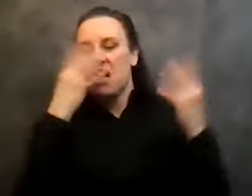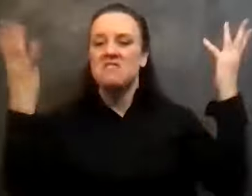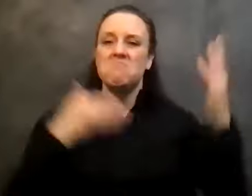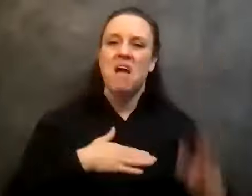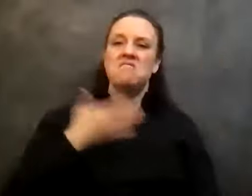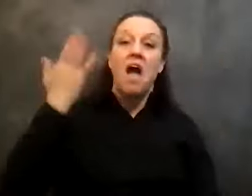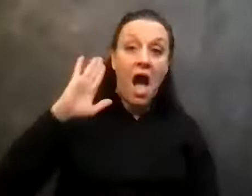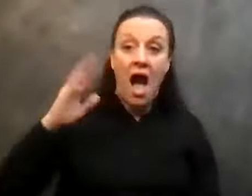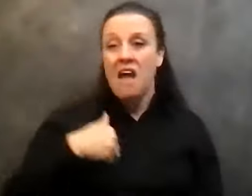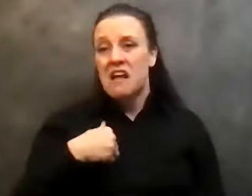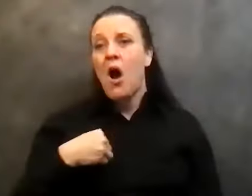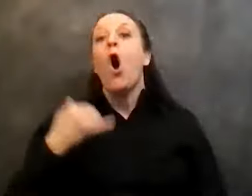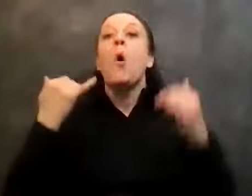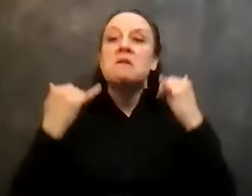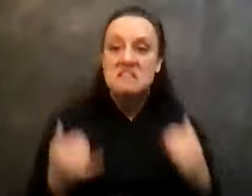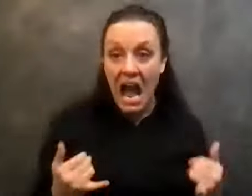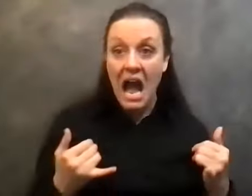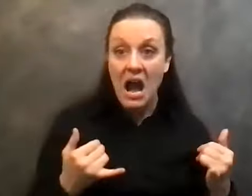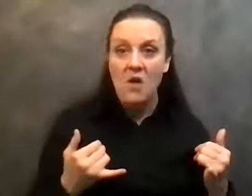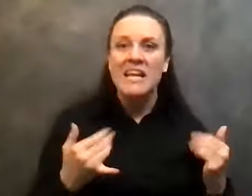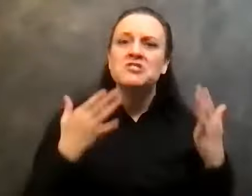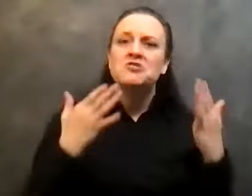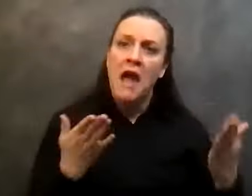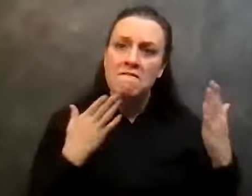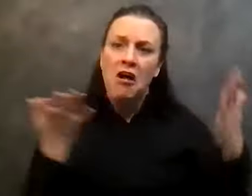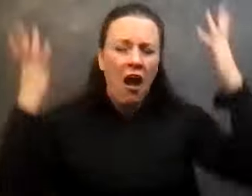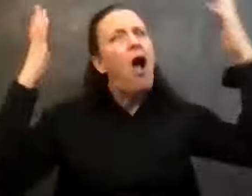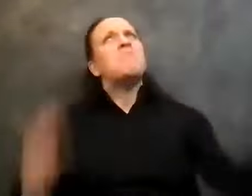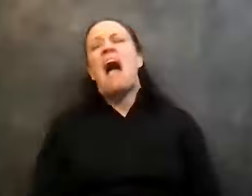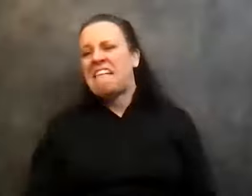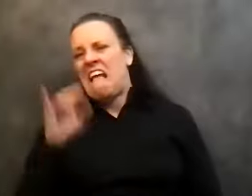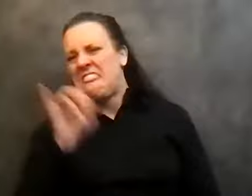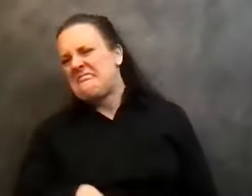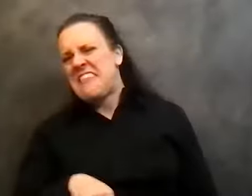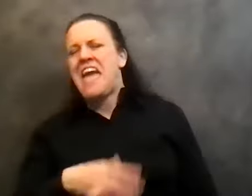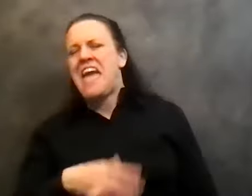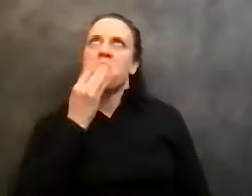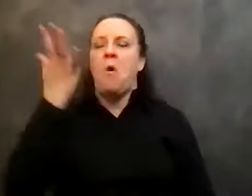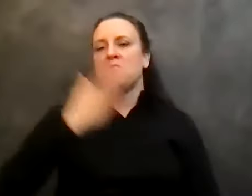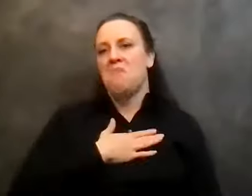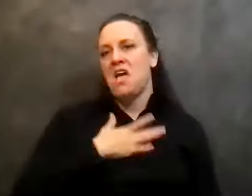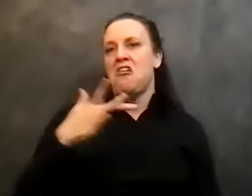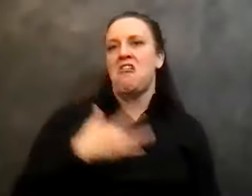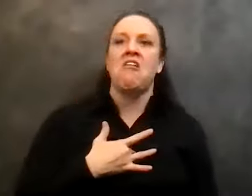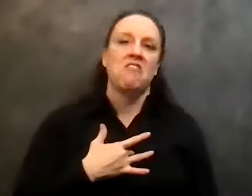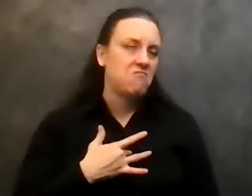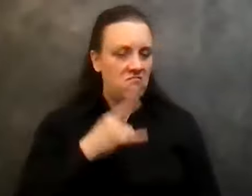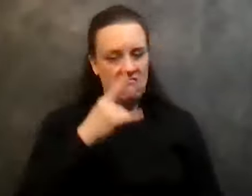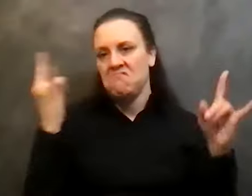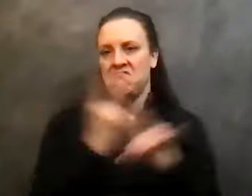Oh, oh, now he's grateful. Oh, that warms my heart that he's grateful. I think